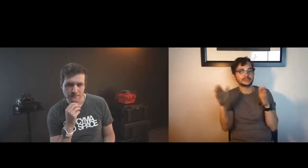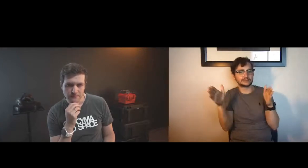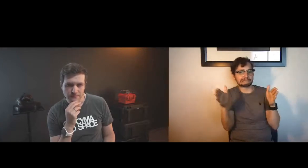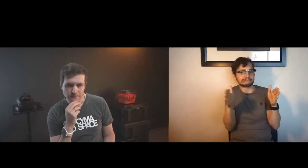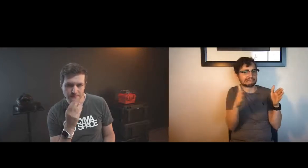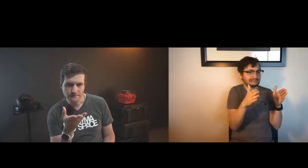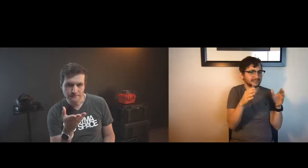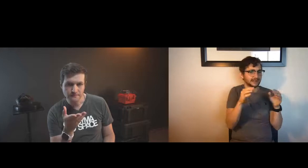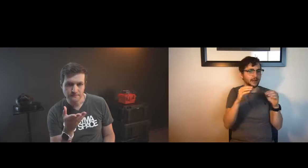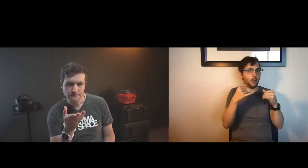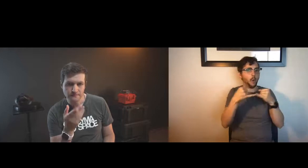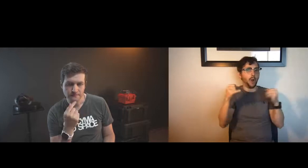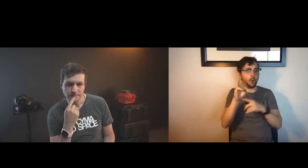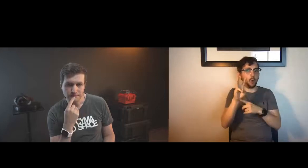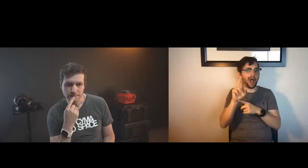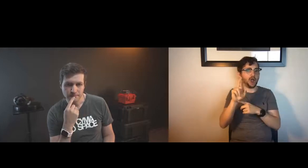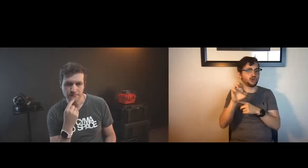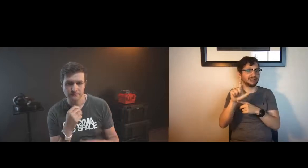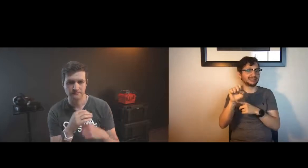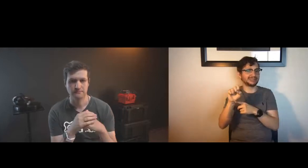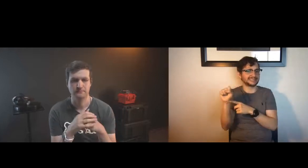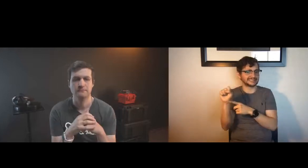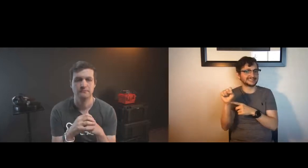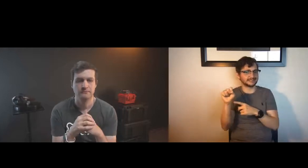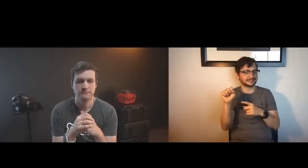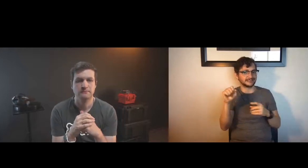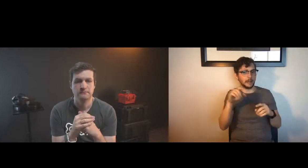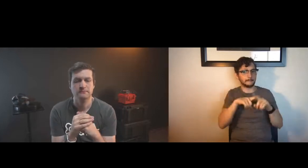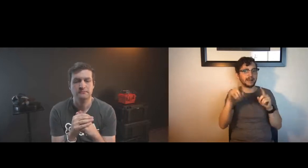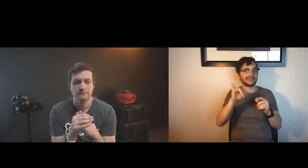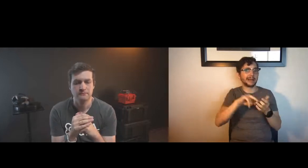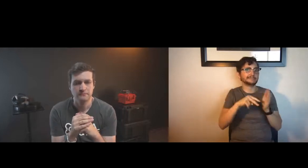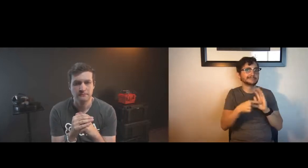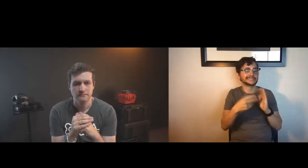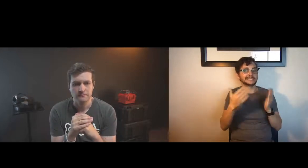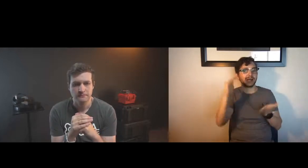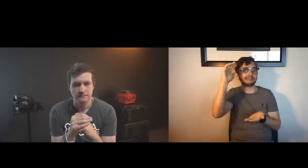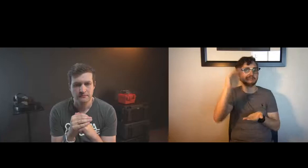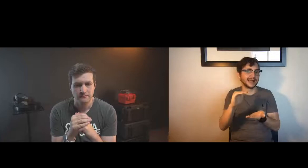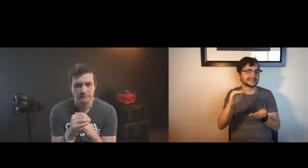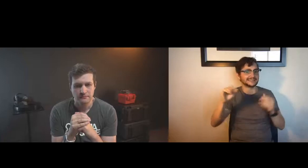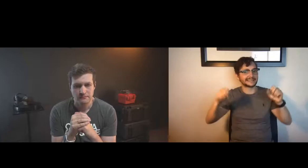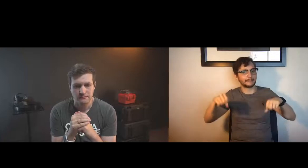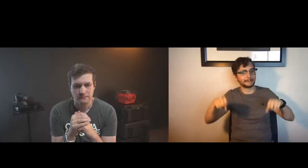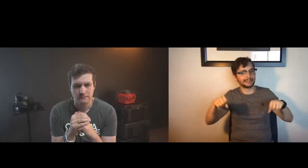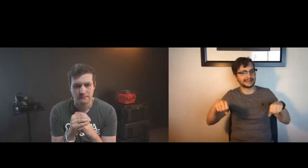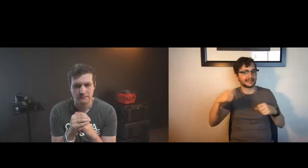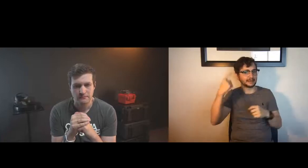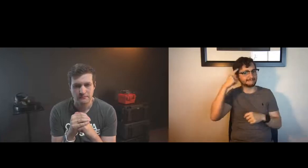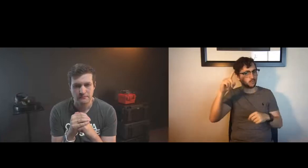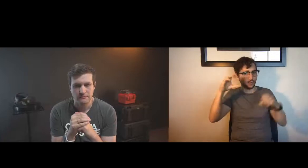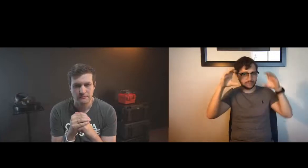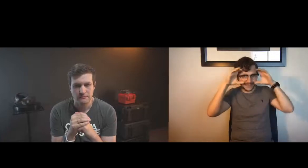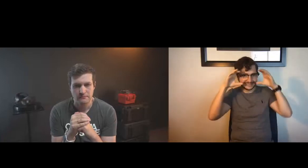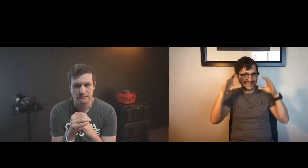and i think that there's currently a trend toward more wireless devices but the trade